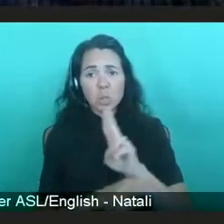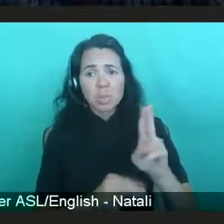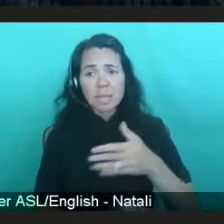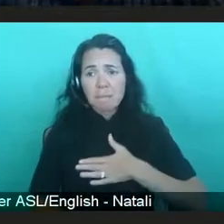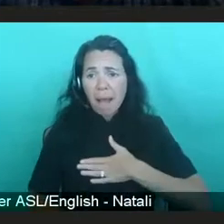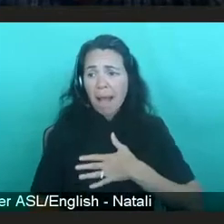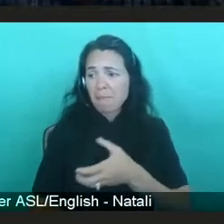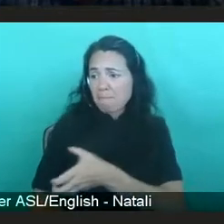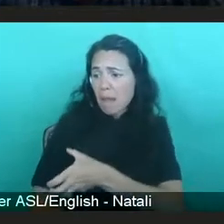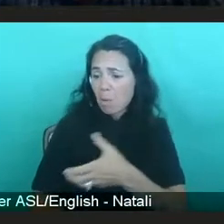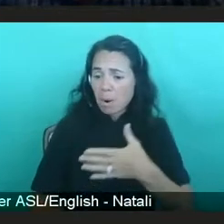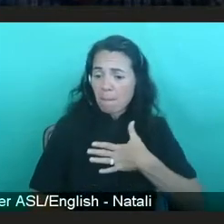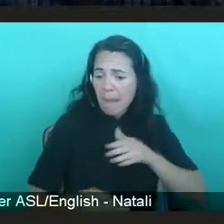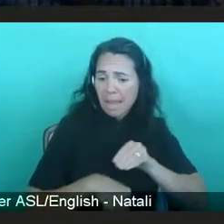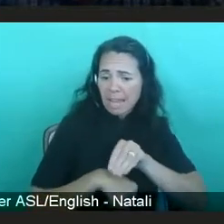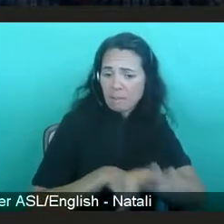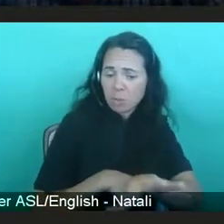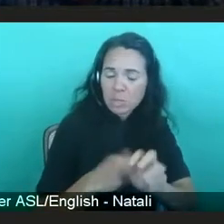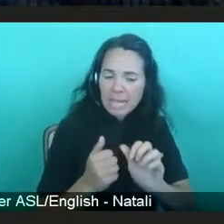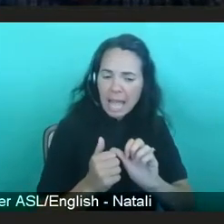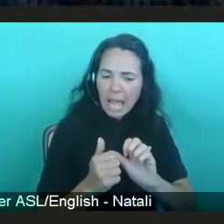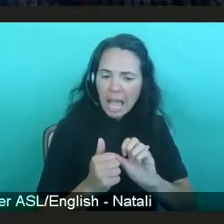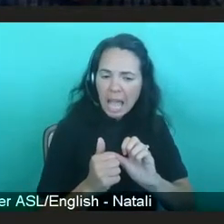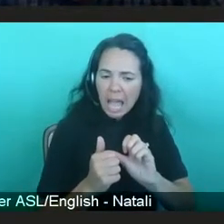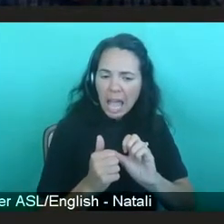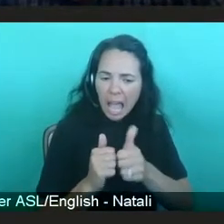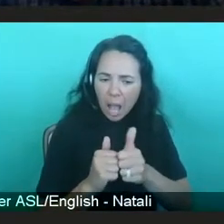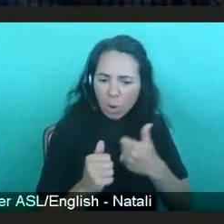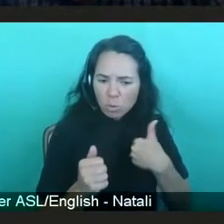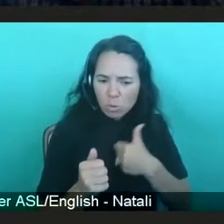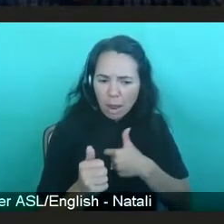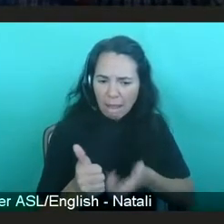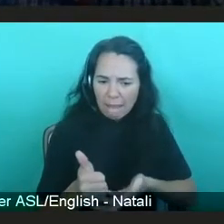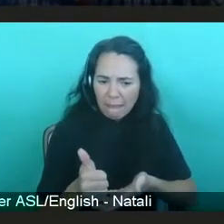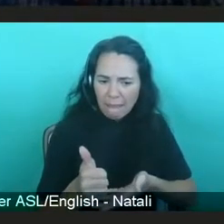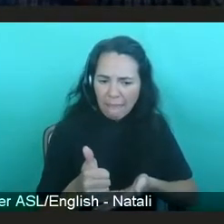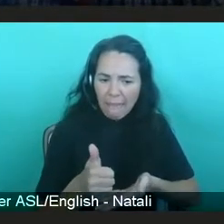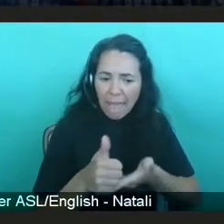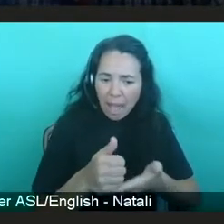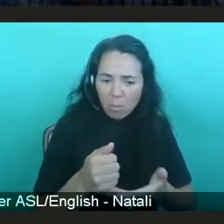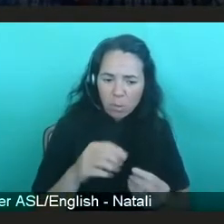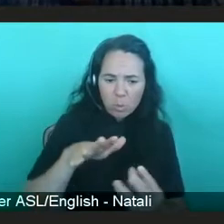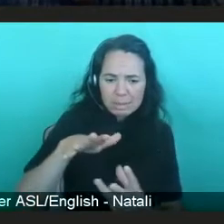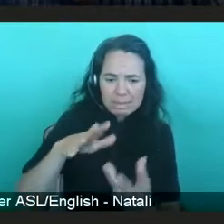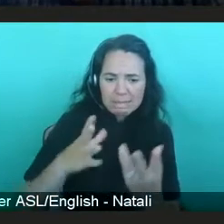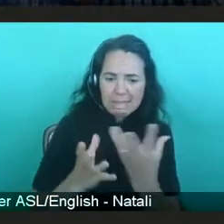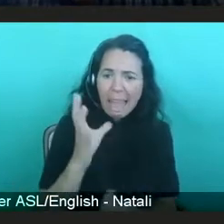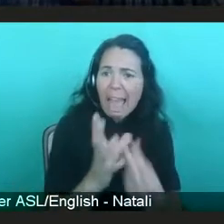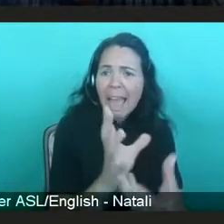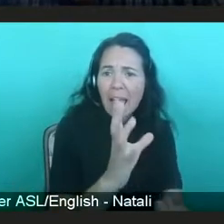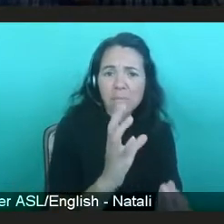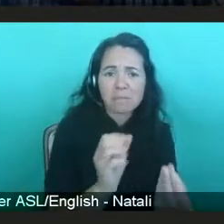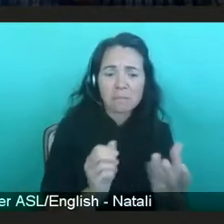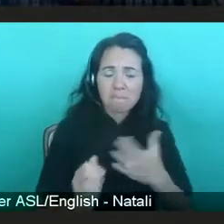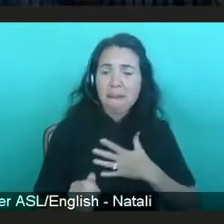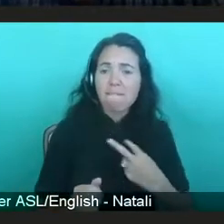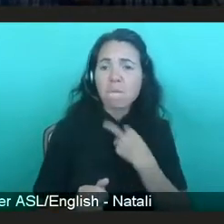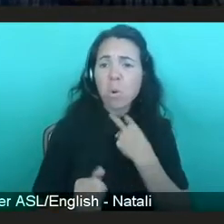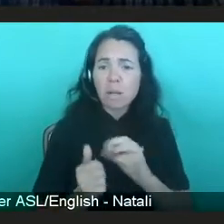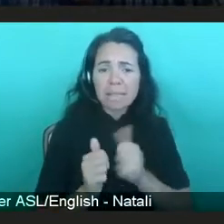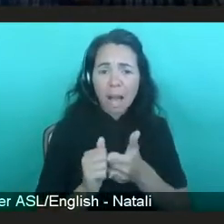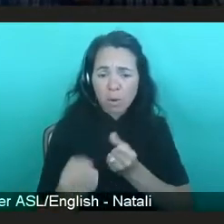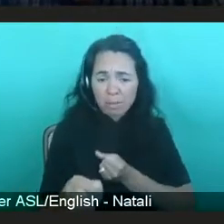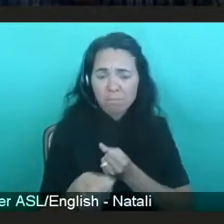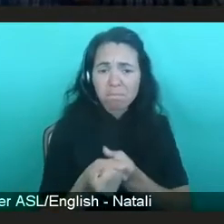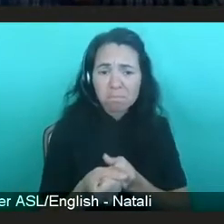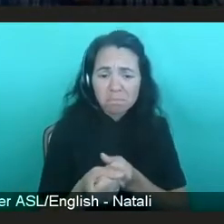do I address the needs and use my voice to articulate the needs in other communities? And I think that's one of the things